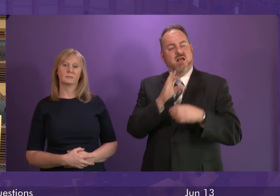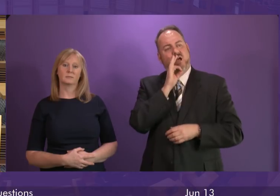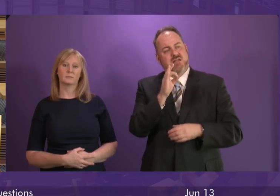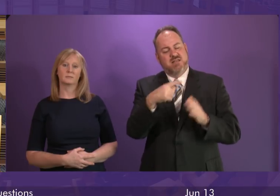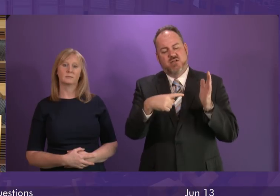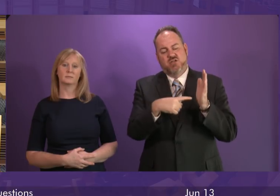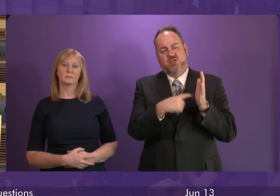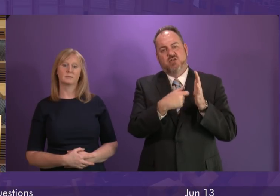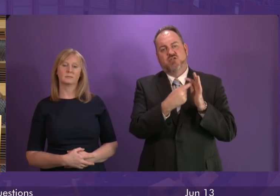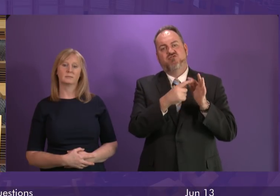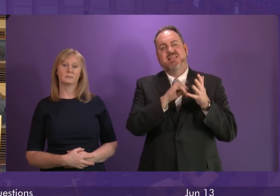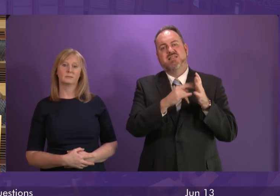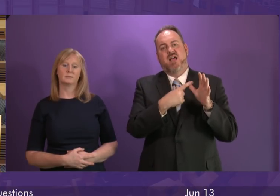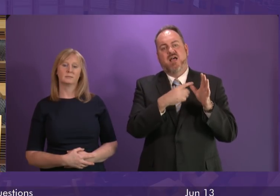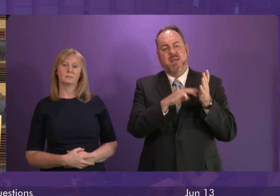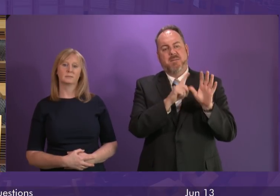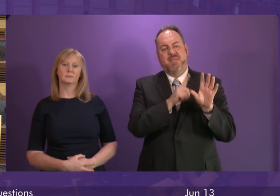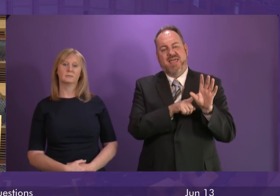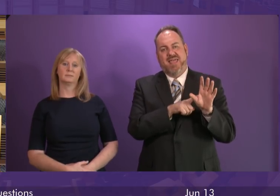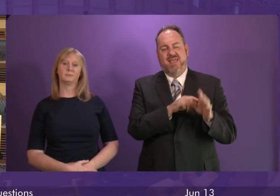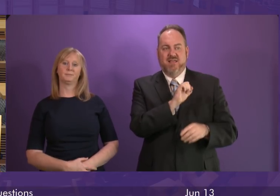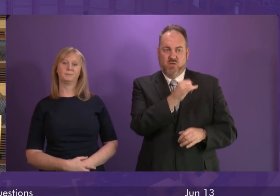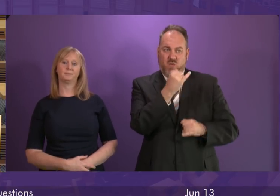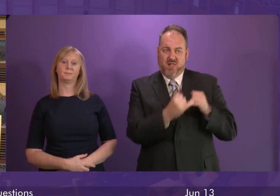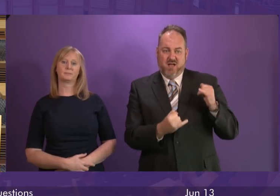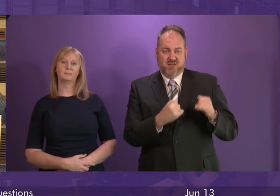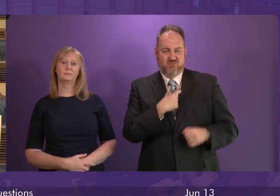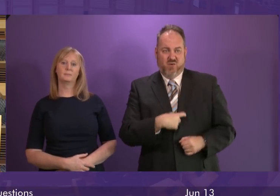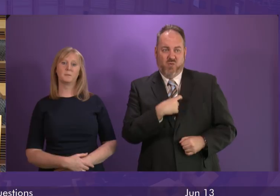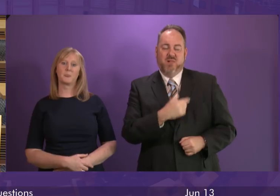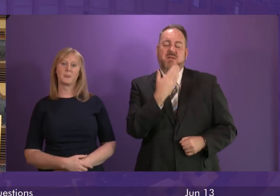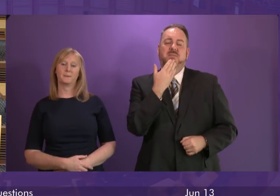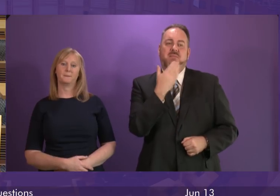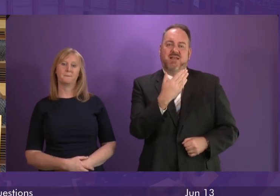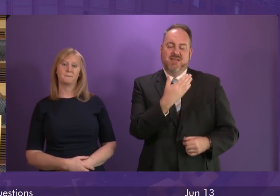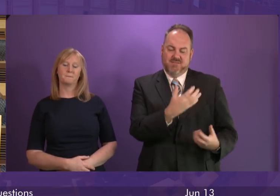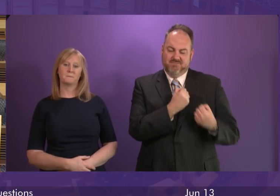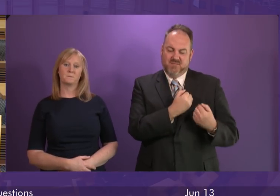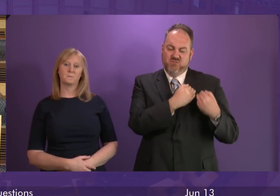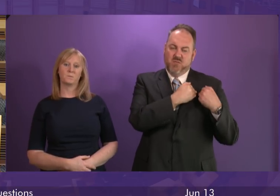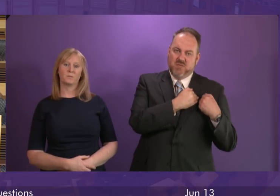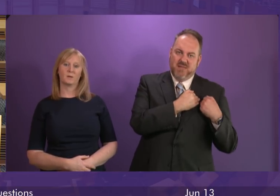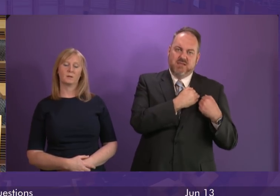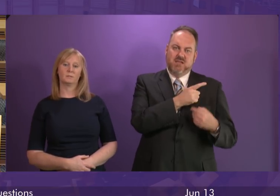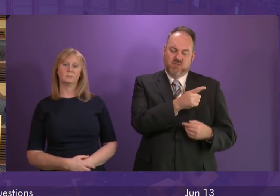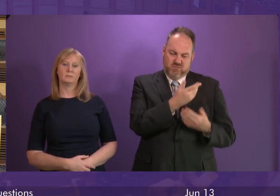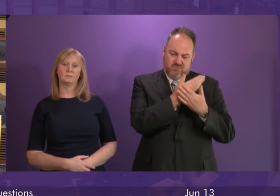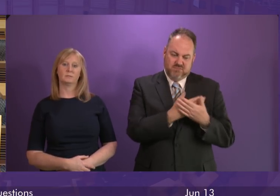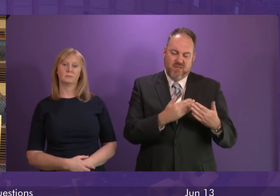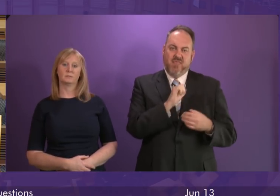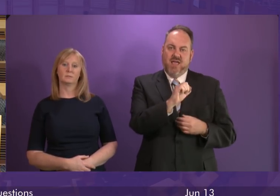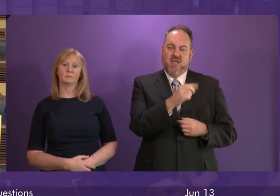May in one of her final acts as Prime Minister to take back responsibility, to honour their 2017